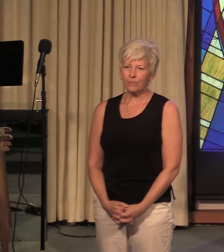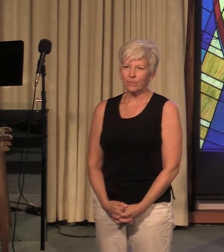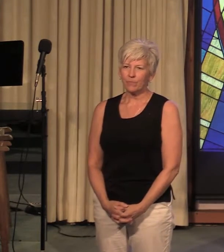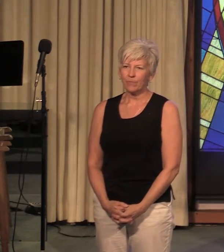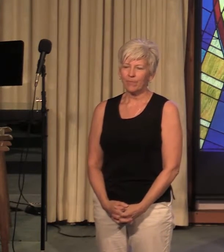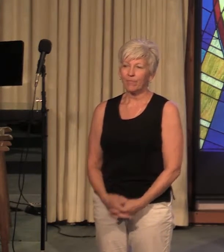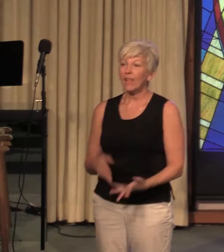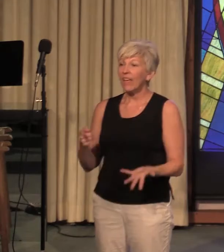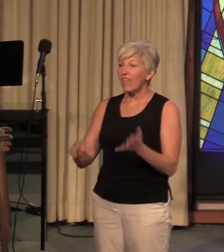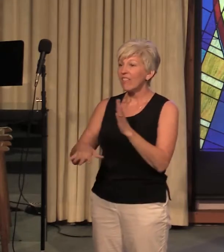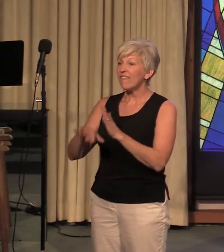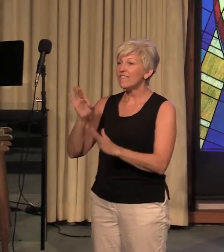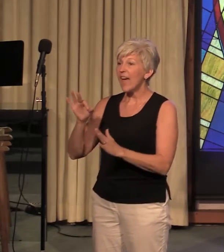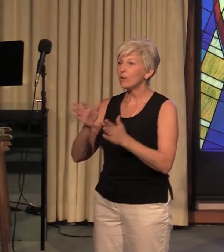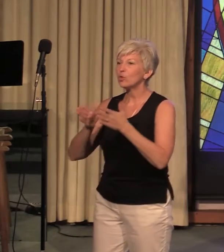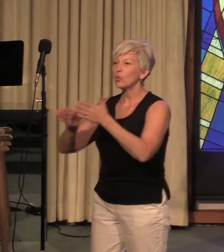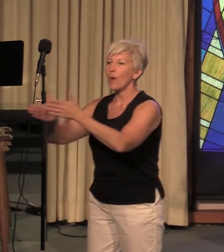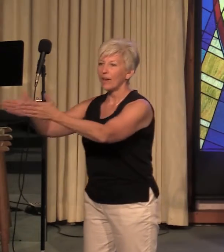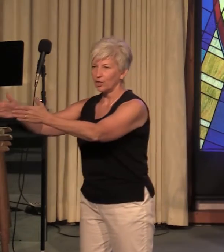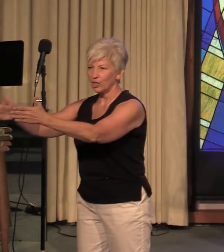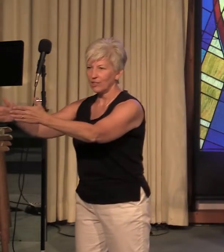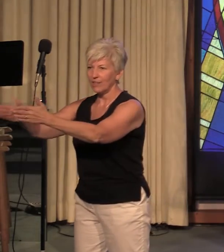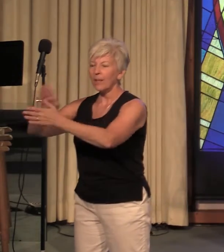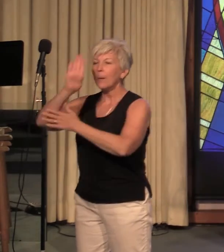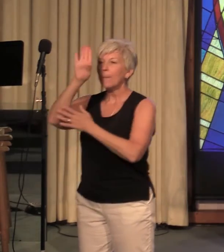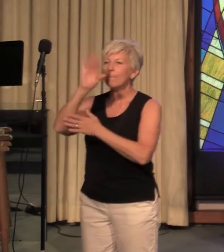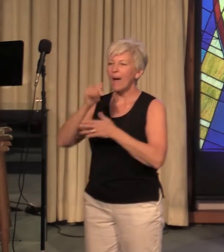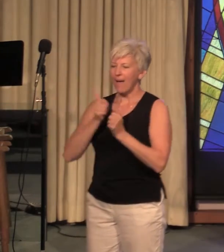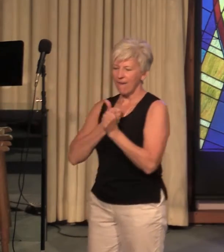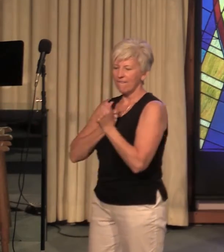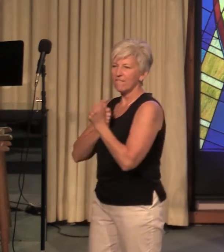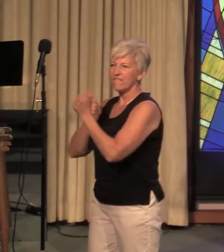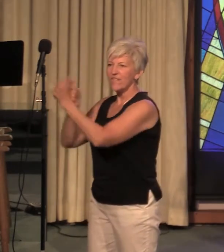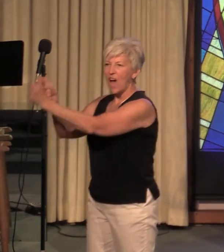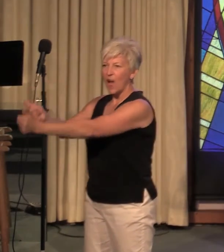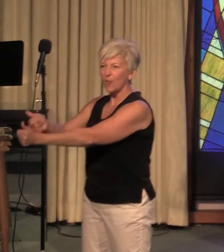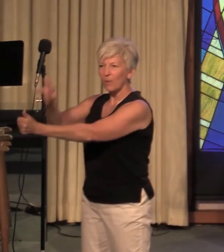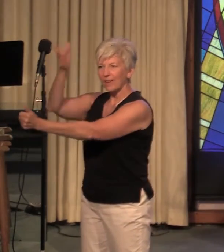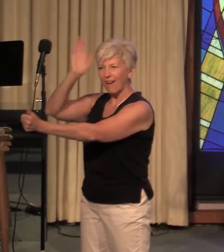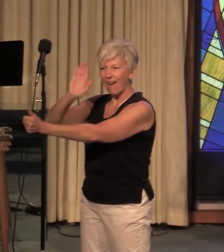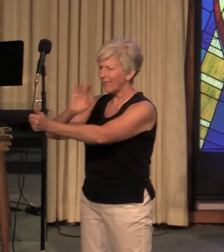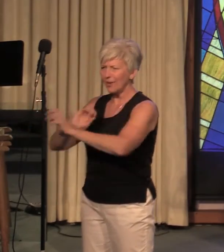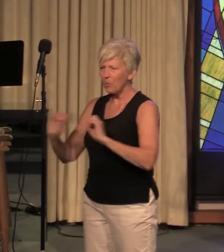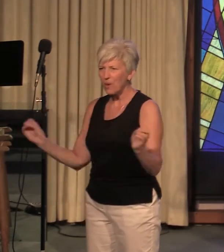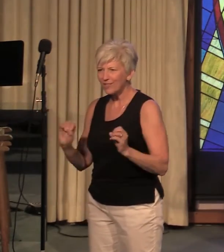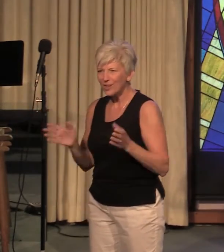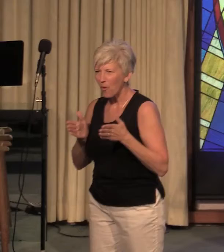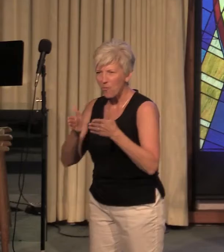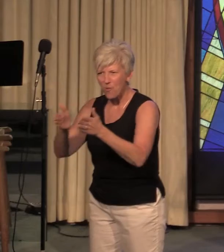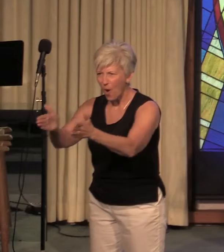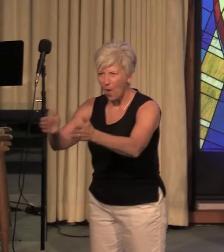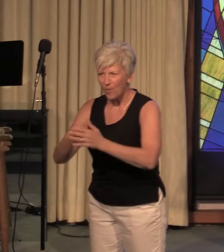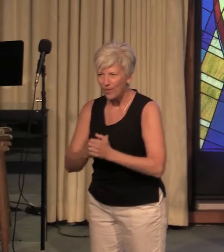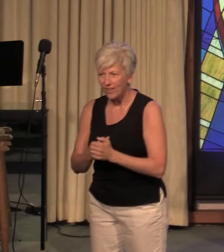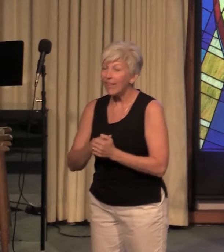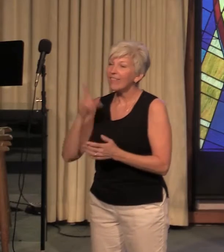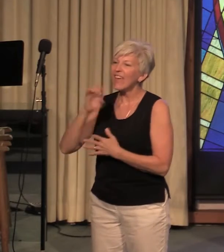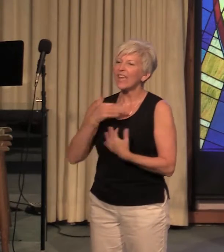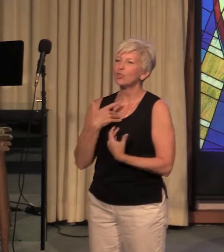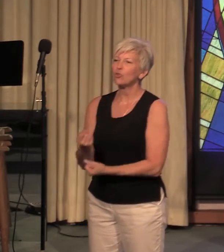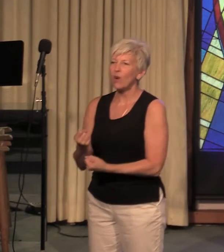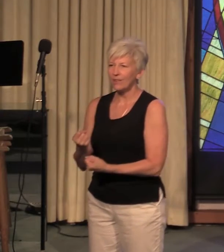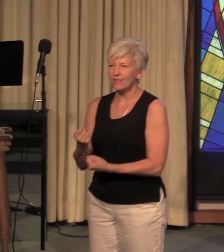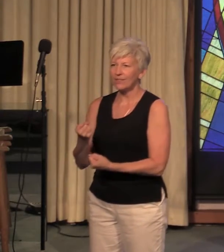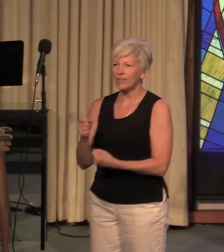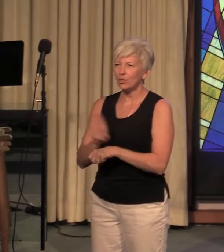They found direction by following God. didn't have a road through the desert. They had to trust. They had to